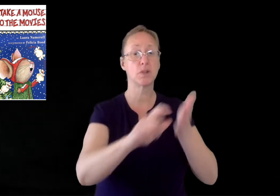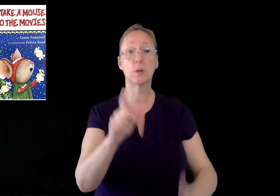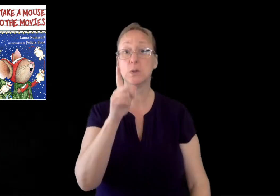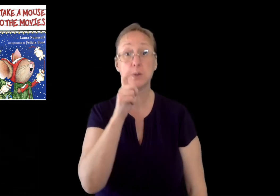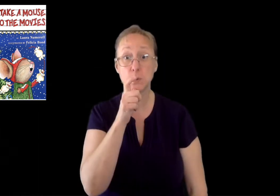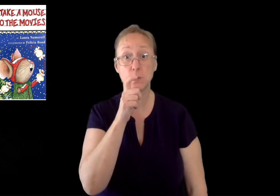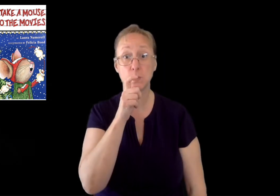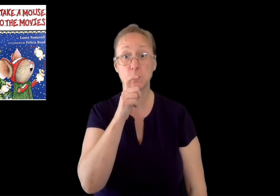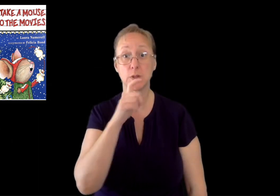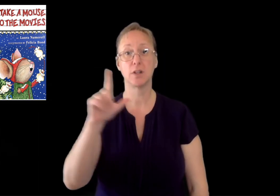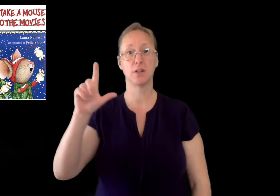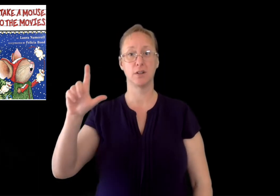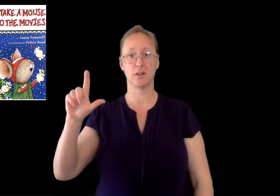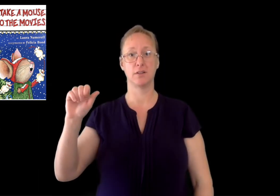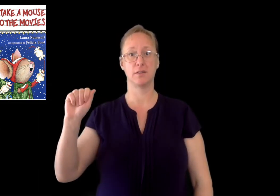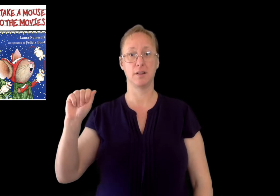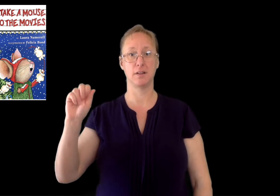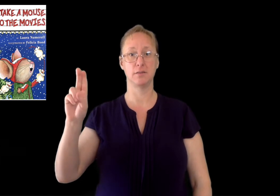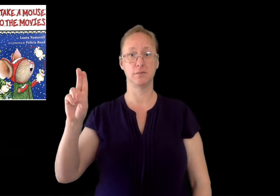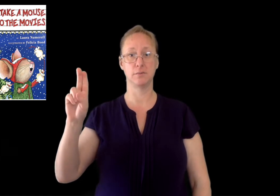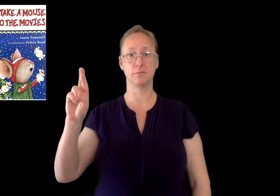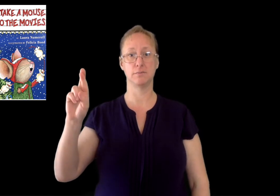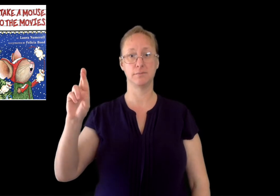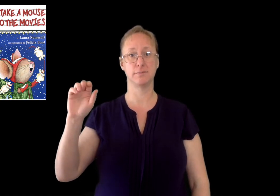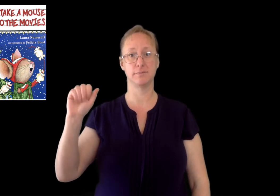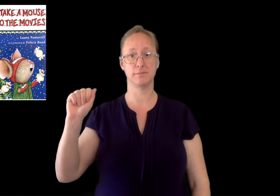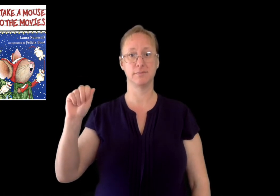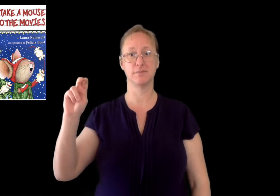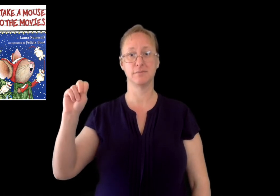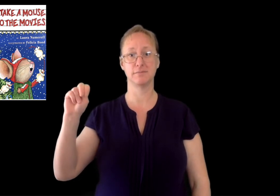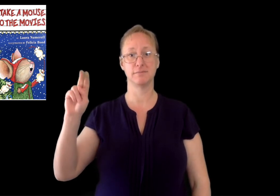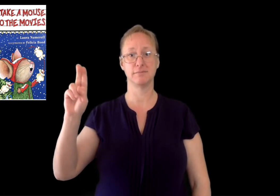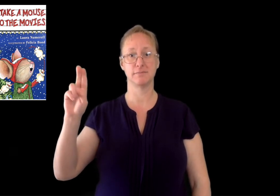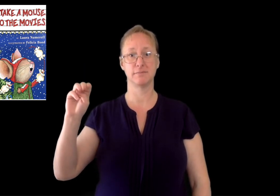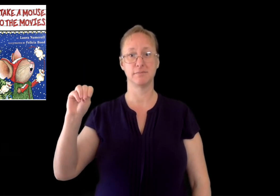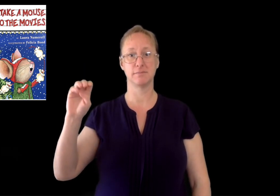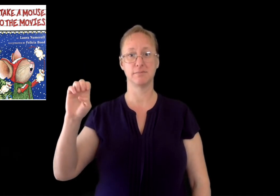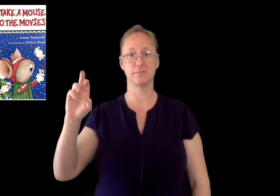It is written by Laura Nemiroff